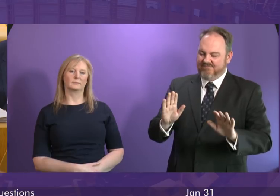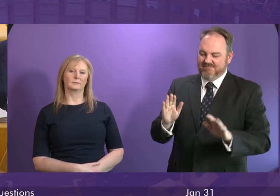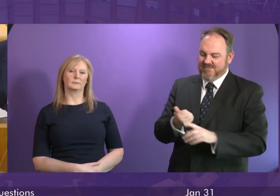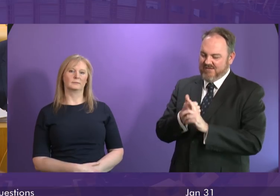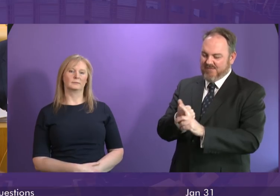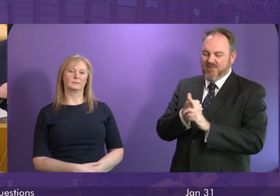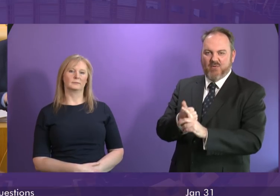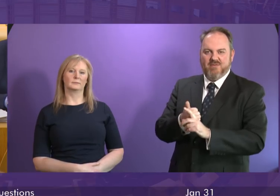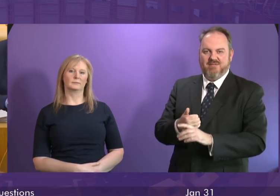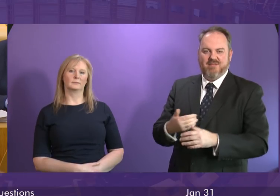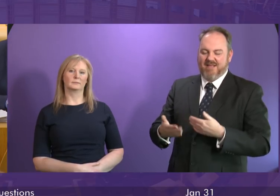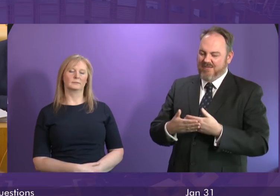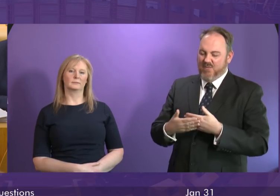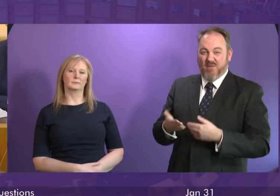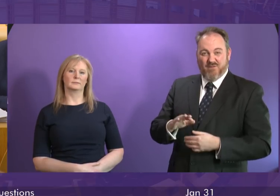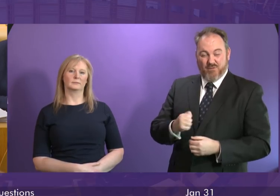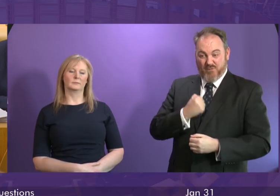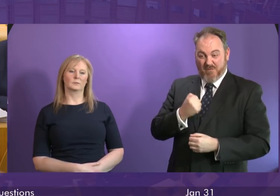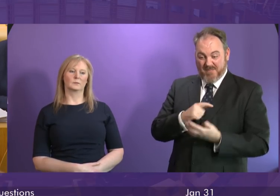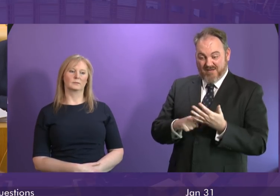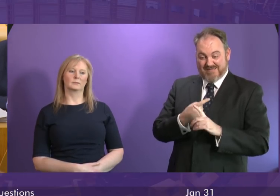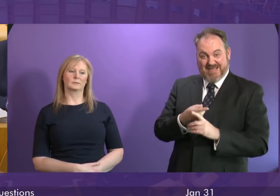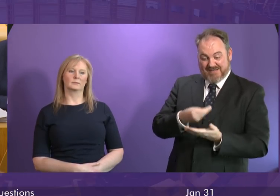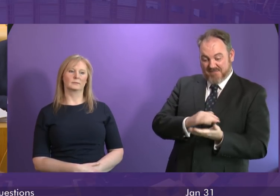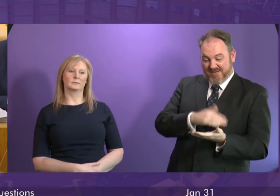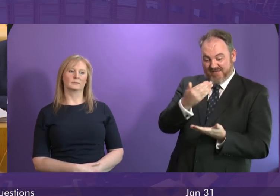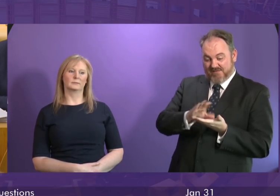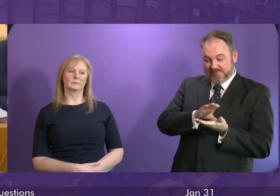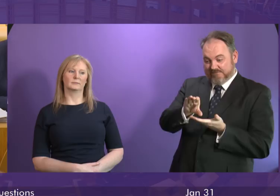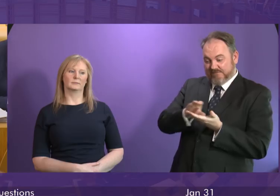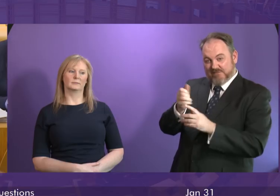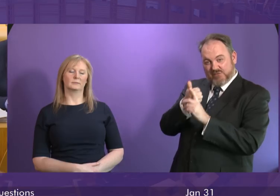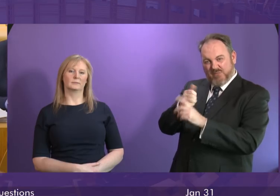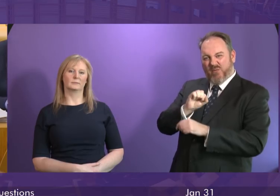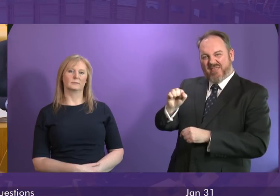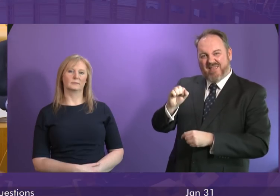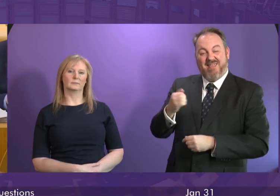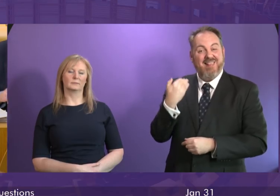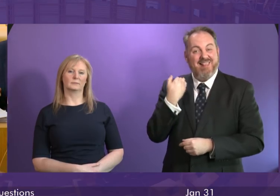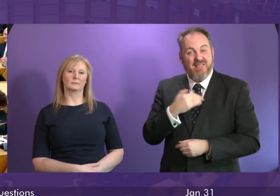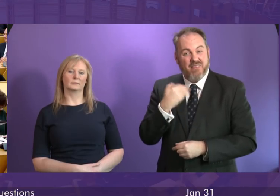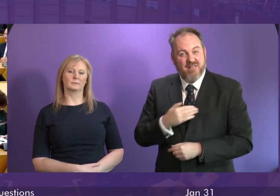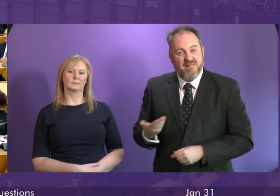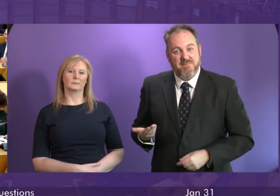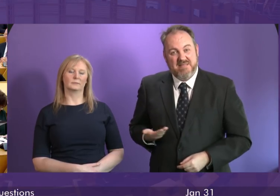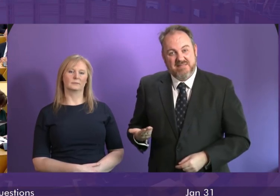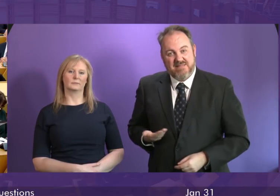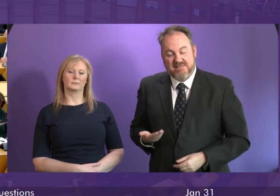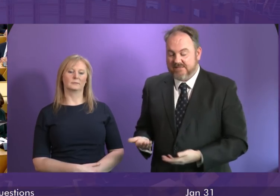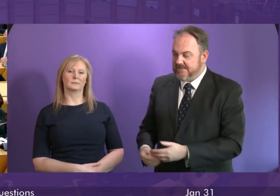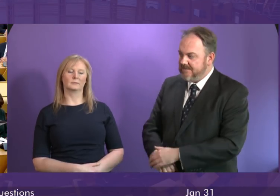support from the public purse for this company and others to grow their lethal business first minister